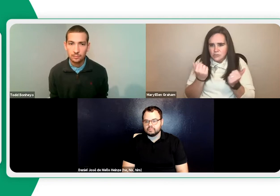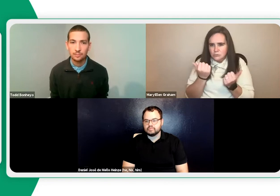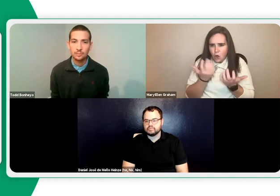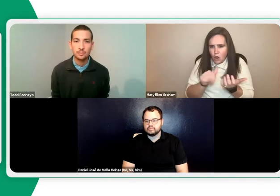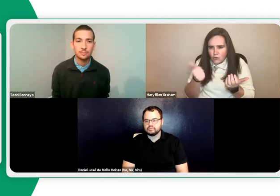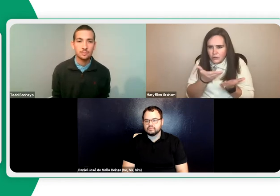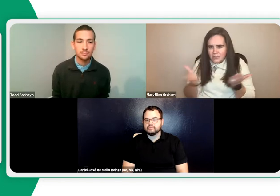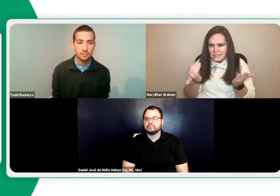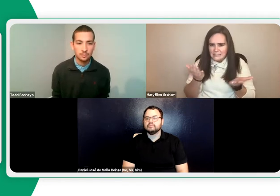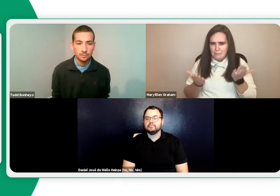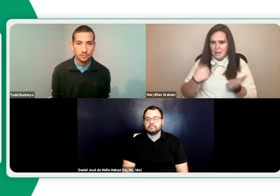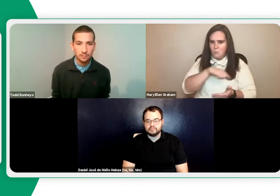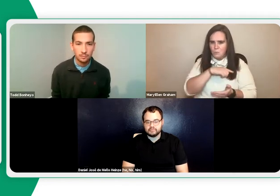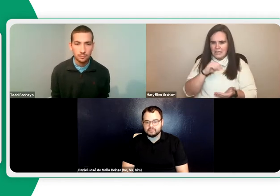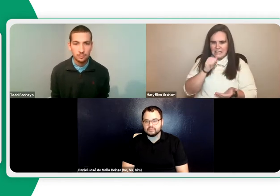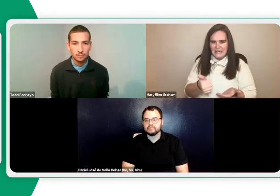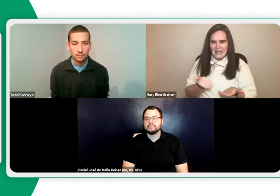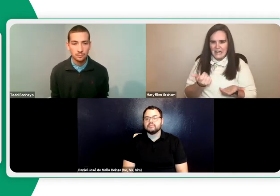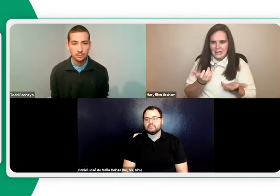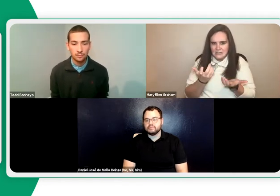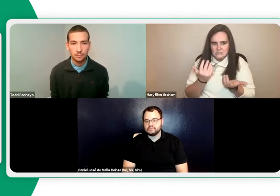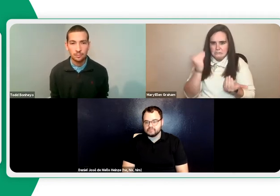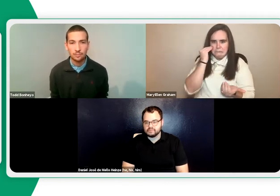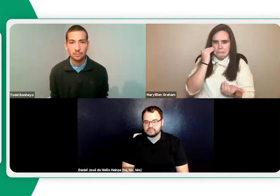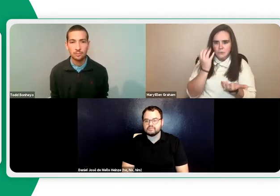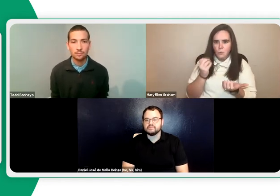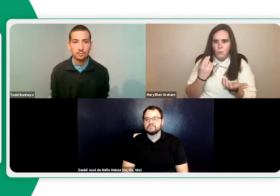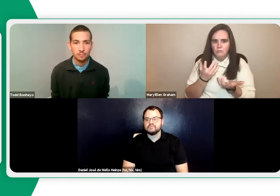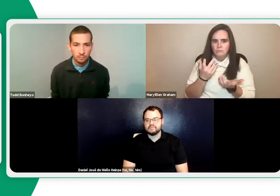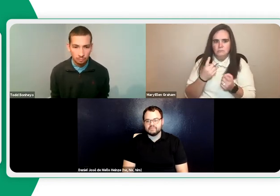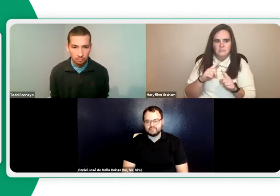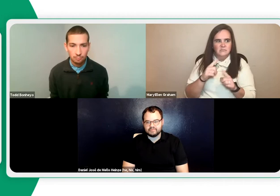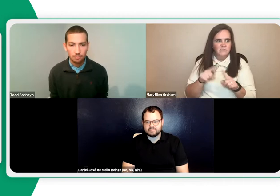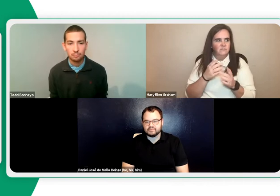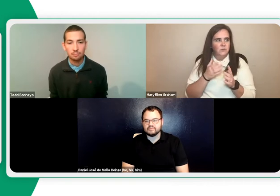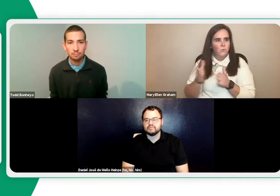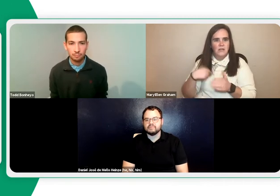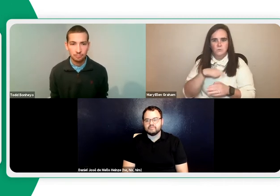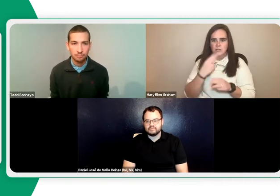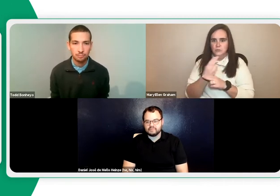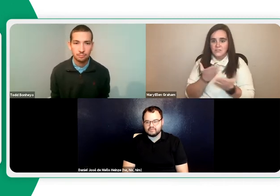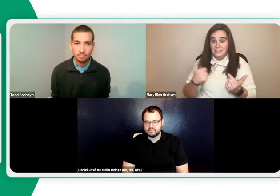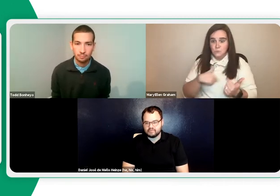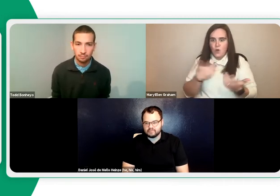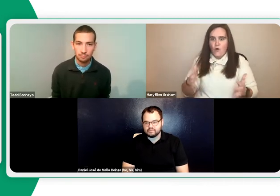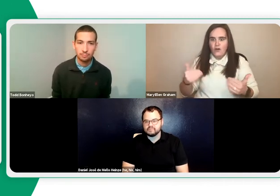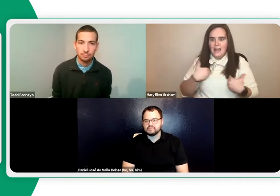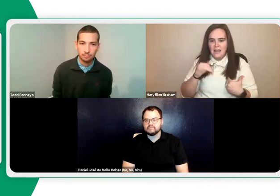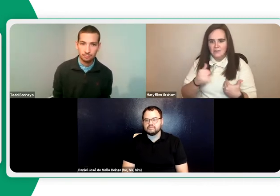I know we've just discussed platforms, but are there any other things that we're maybe not aware of? Some other